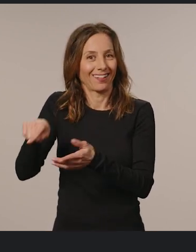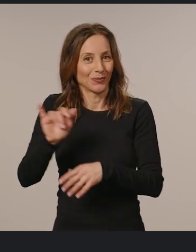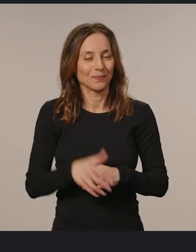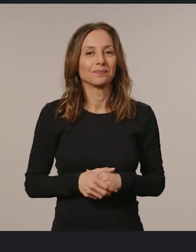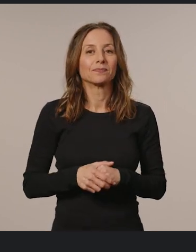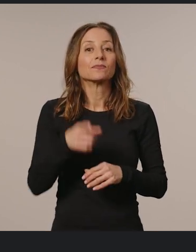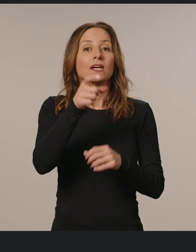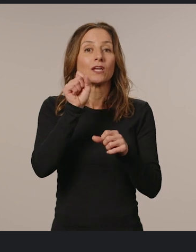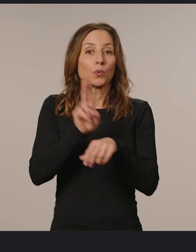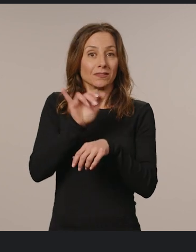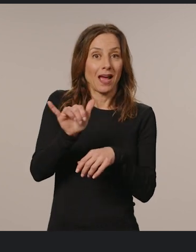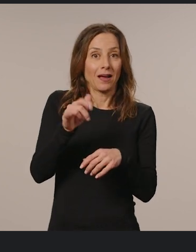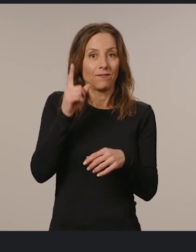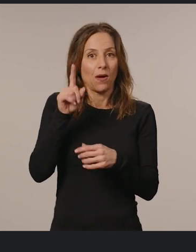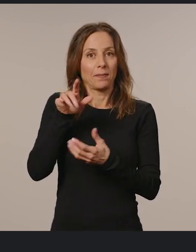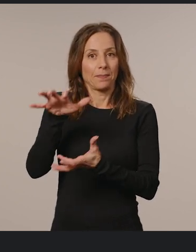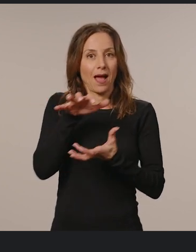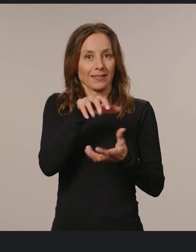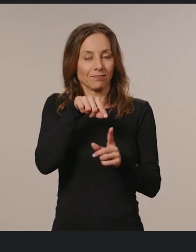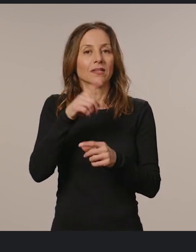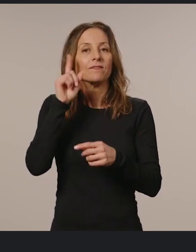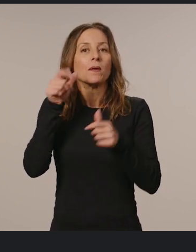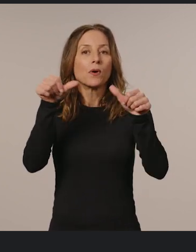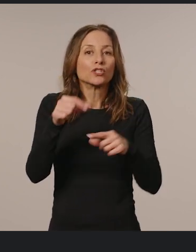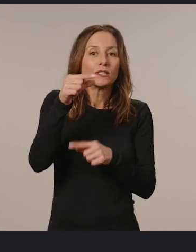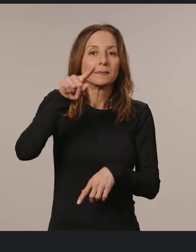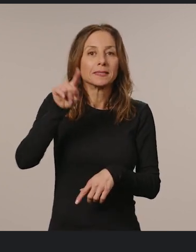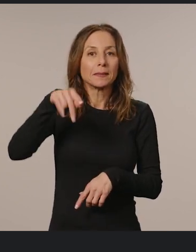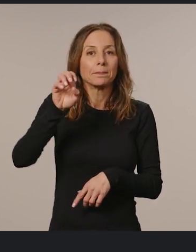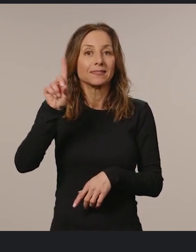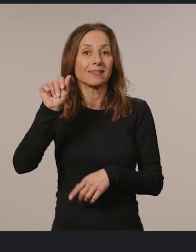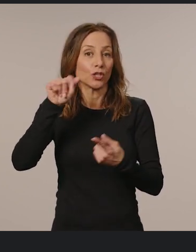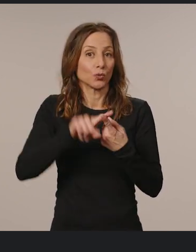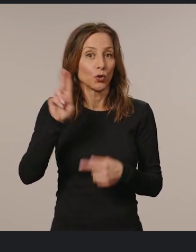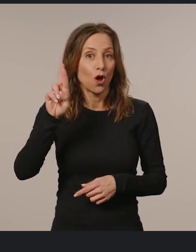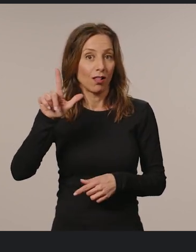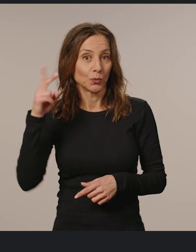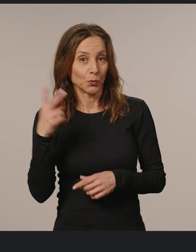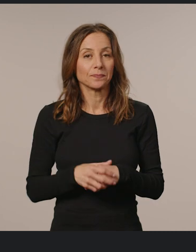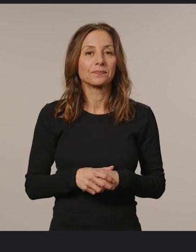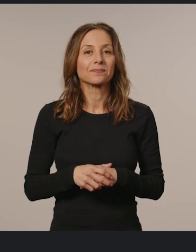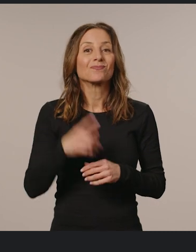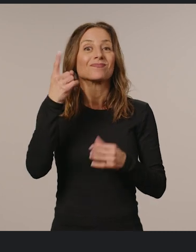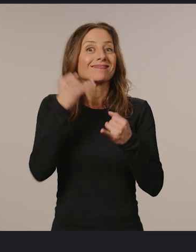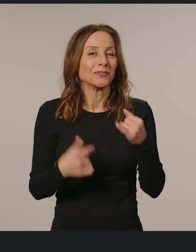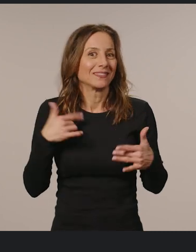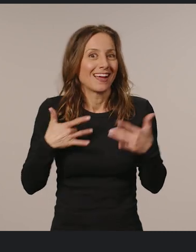So you use that as a body for posting gzipped data to URL2. And one last thing I'm